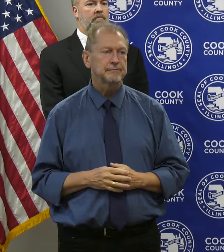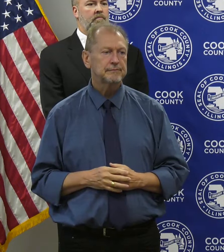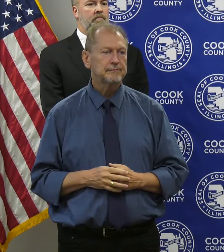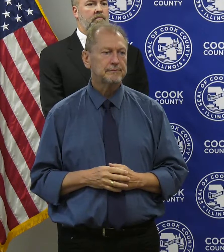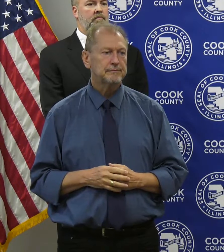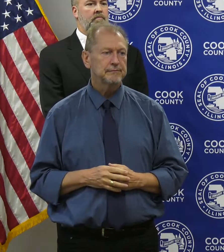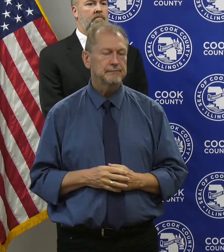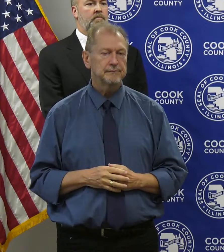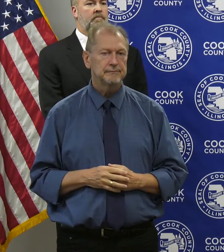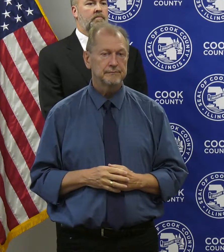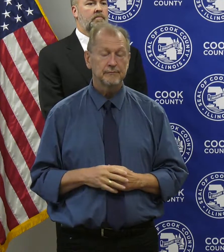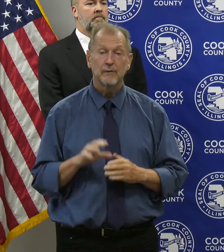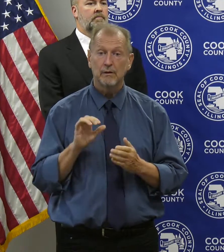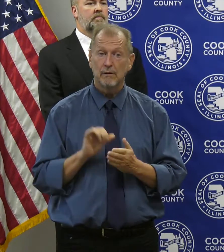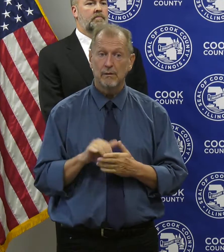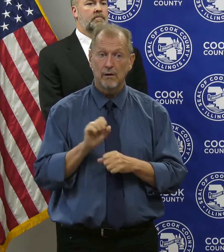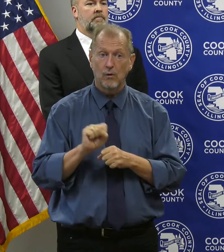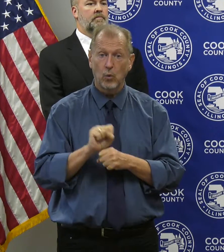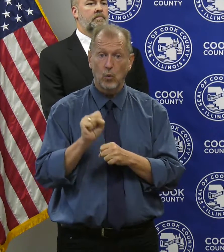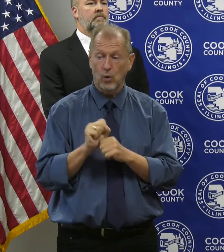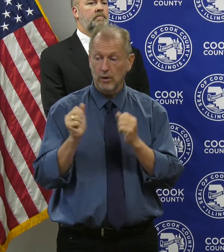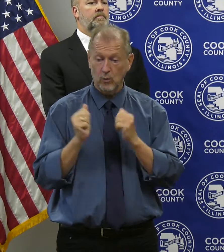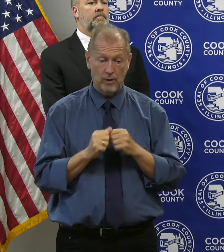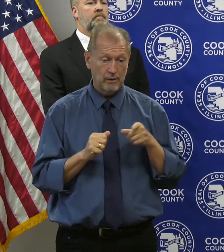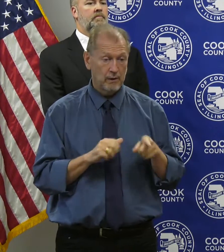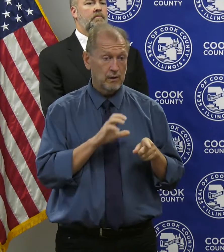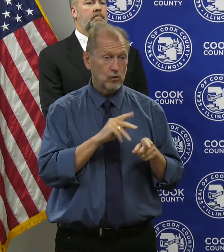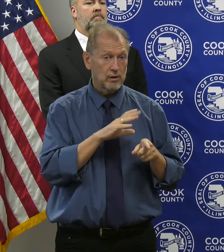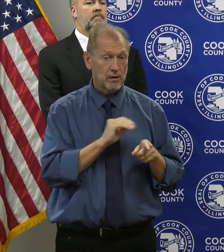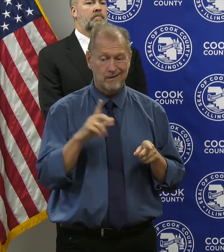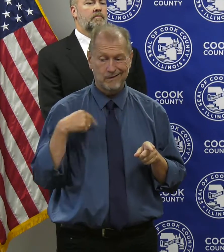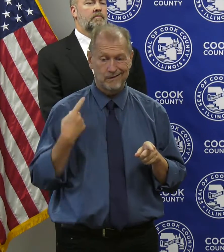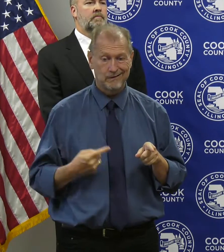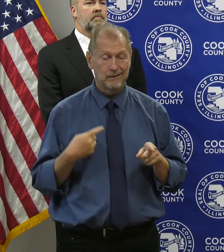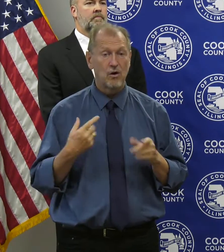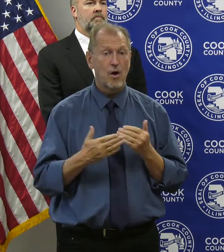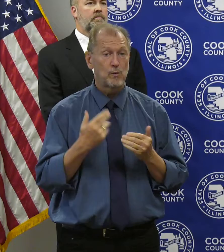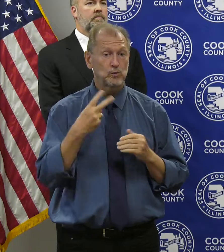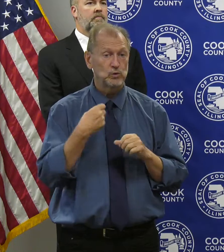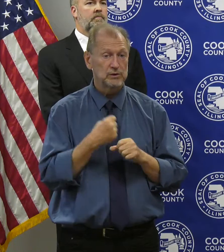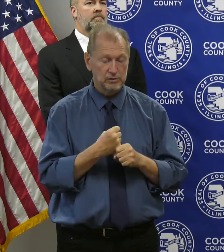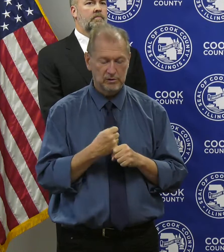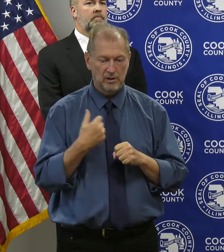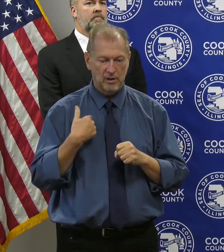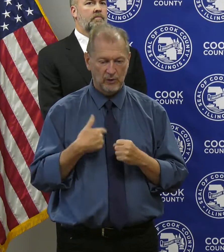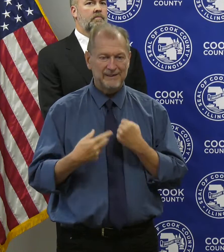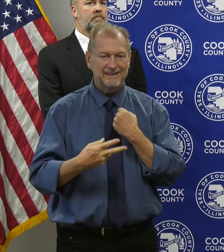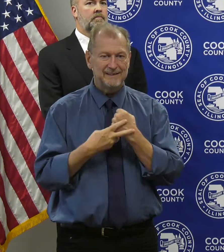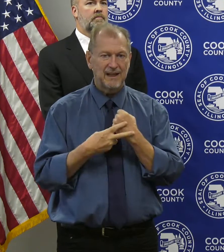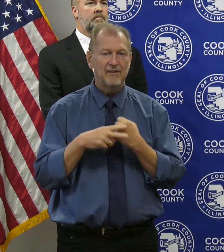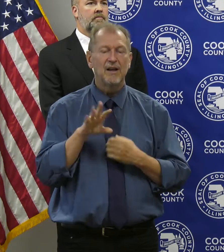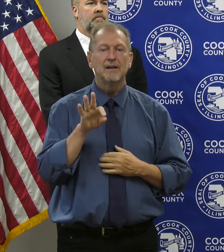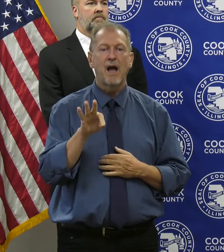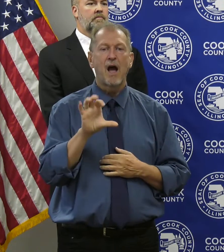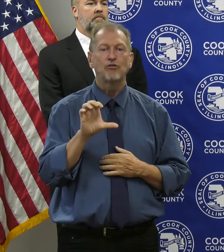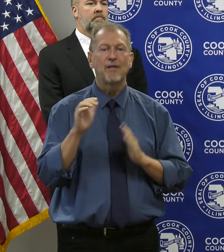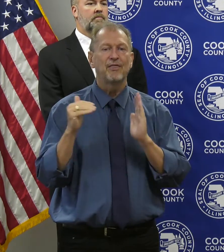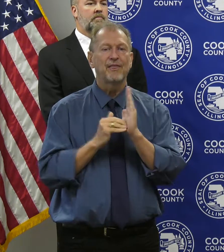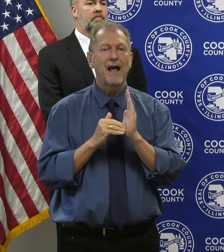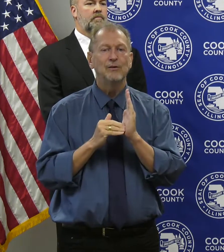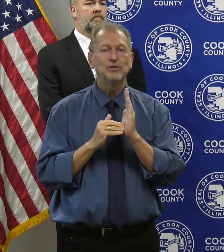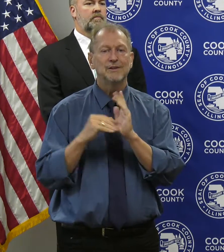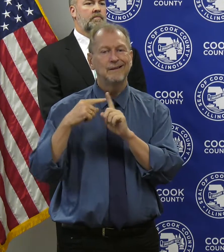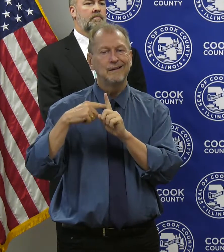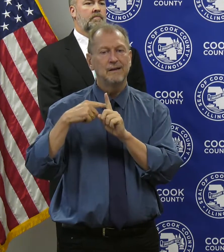Through our energy efficiency work done with Cook County in these last 18 months, they have saved an impressive 900,000 therms. And the